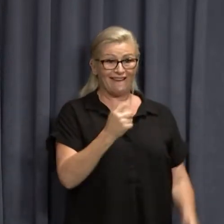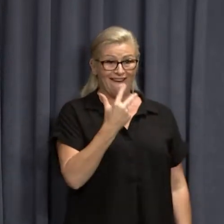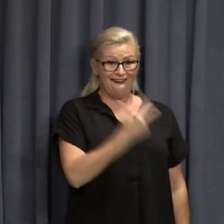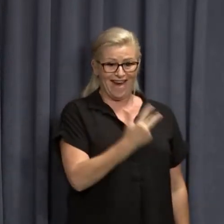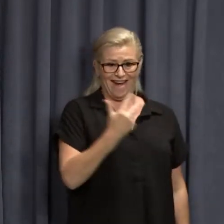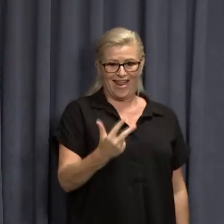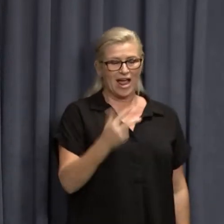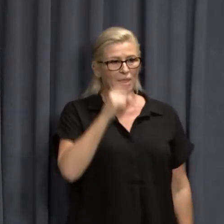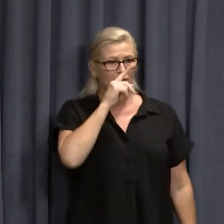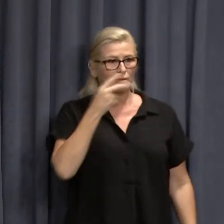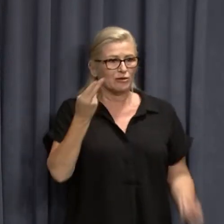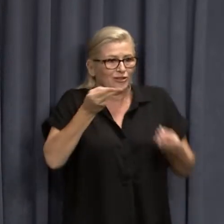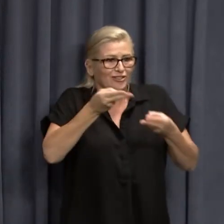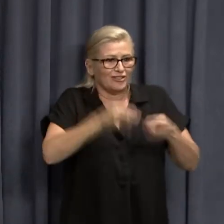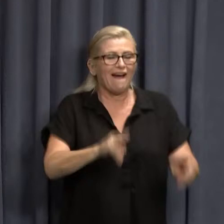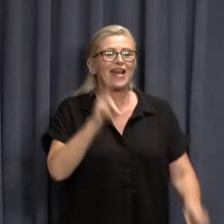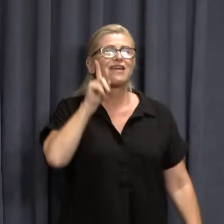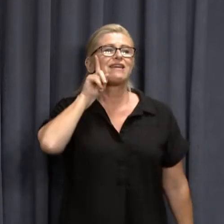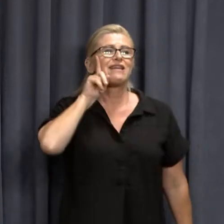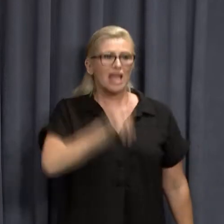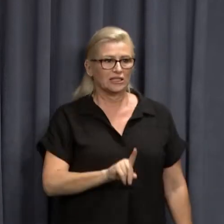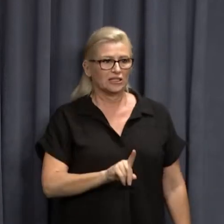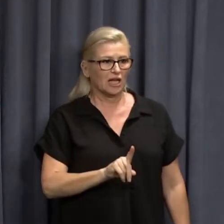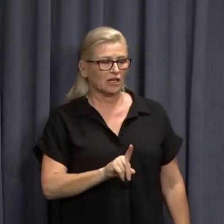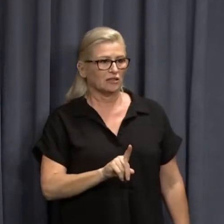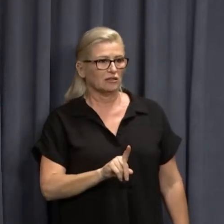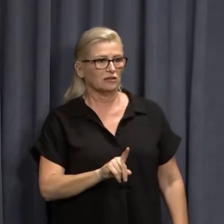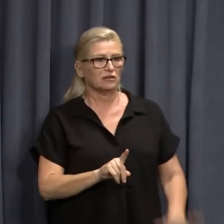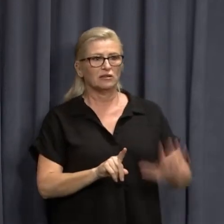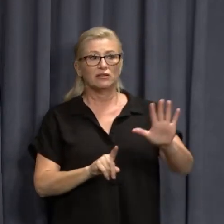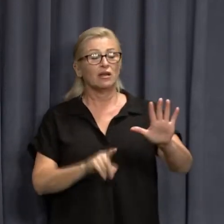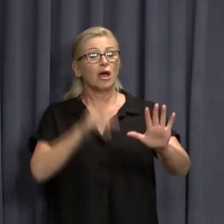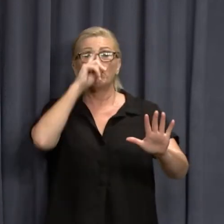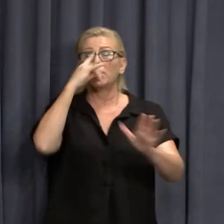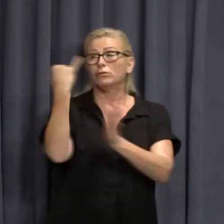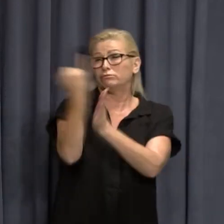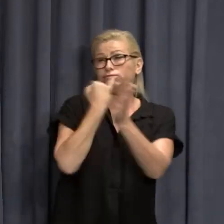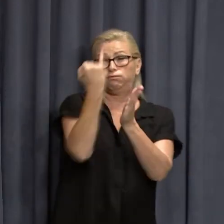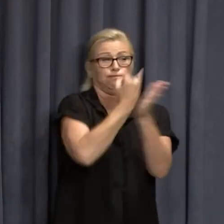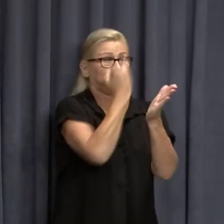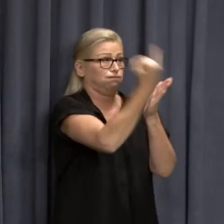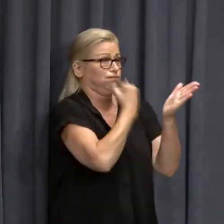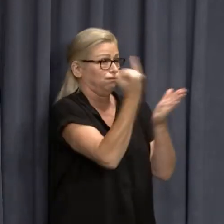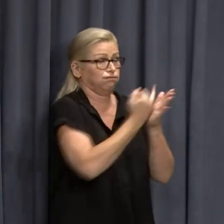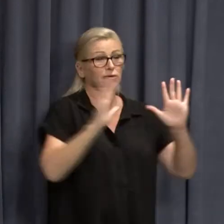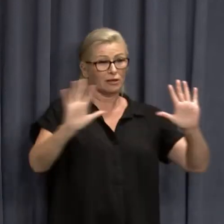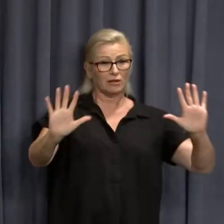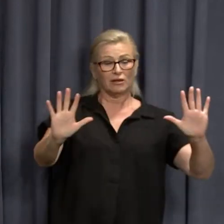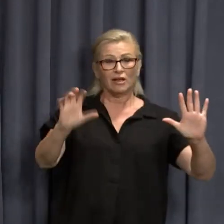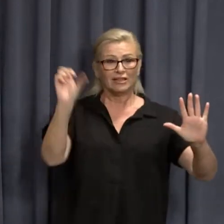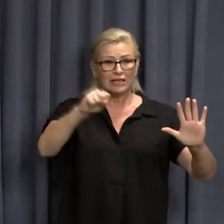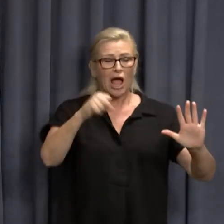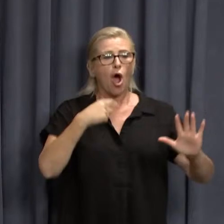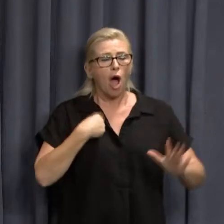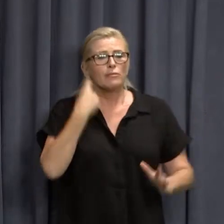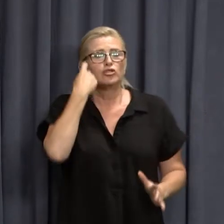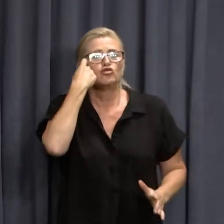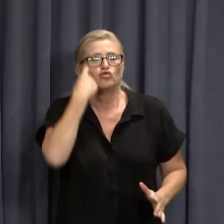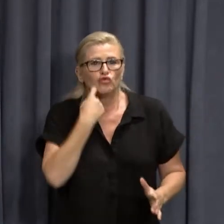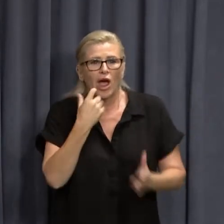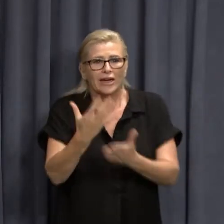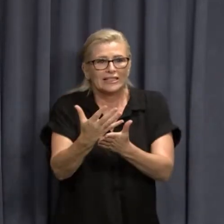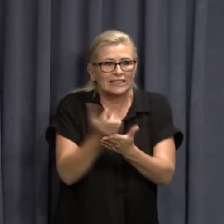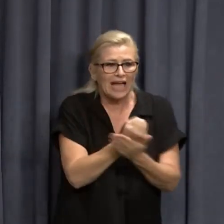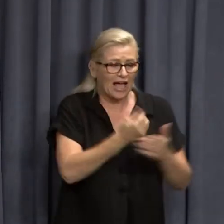yesterday. Now, and I'm getting a lot of criticism. We got a lot of criticism. What we're trying to do is save lives and save